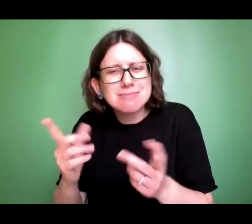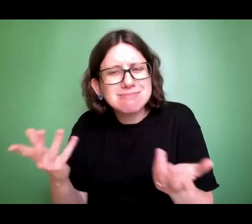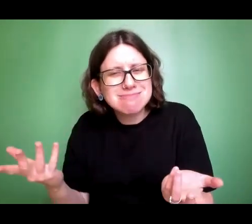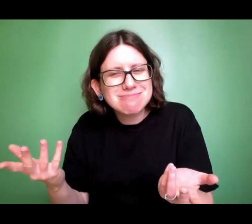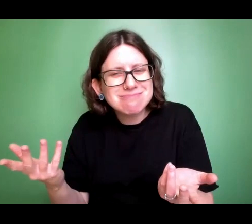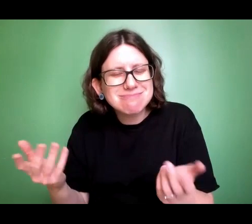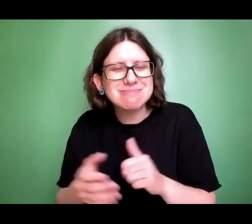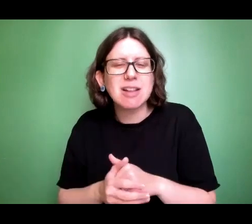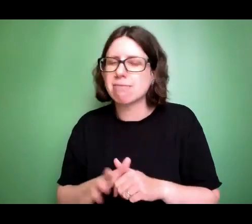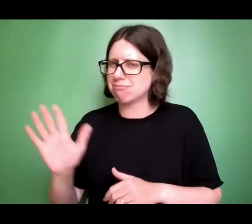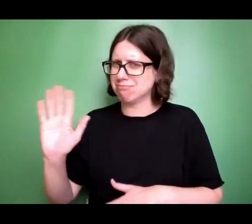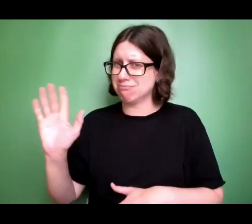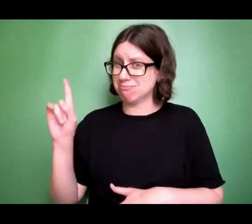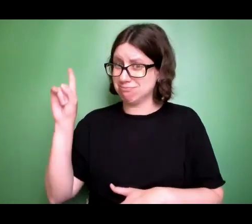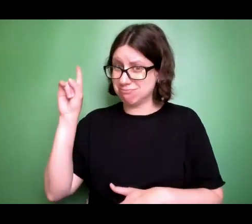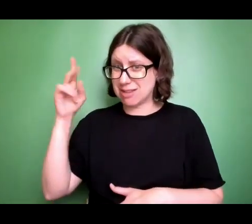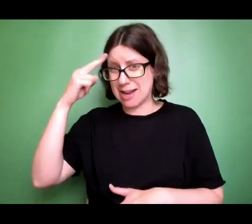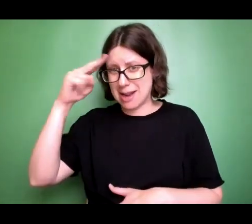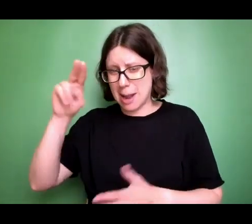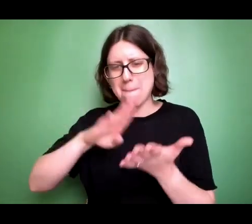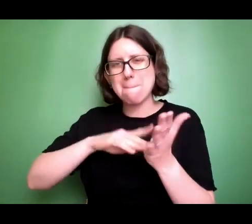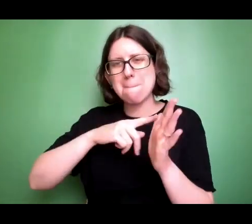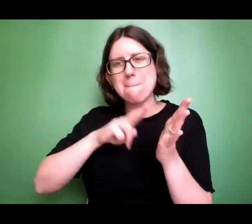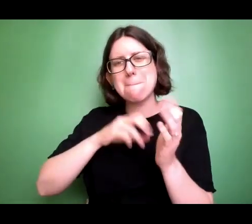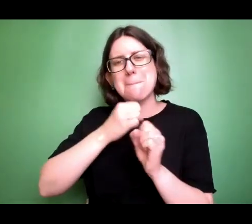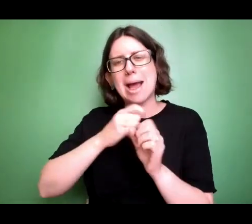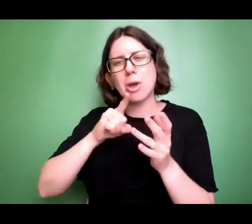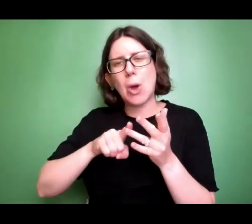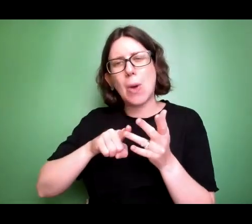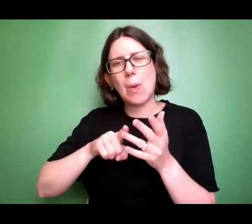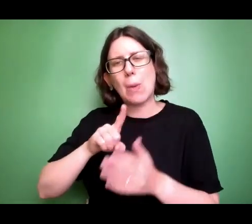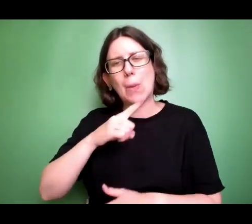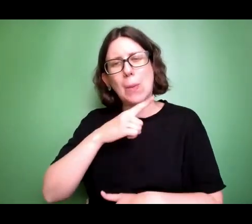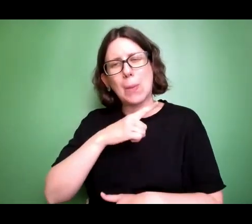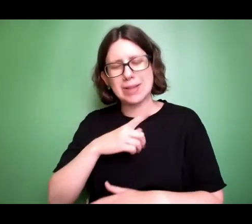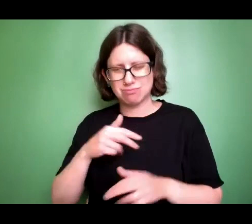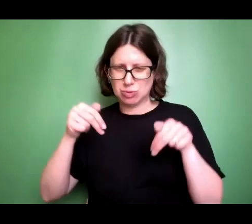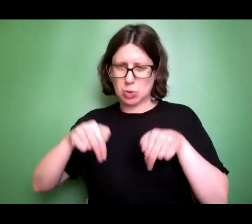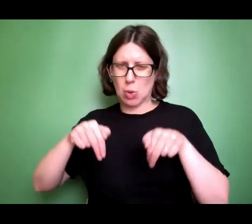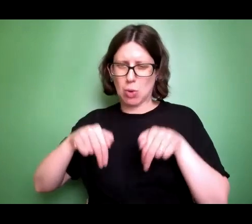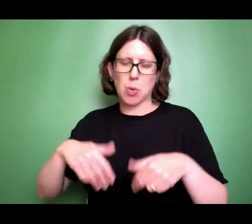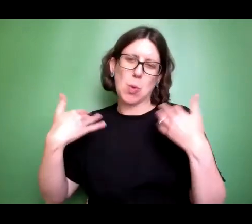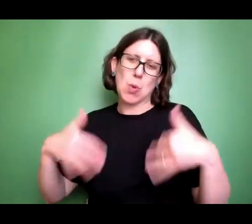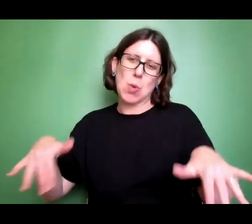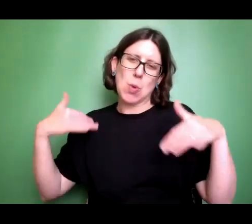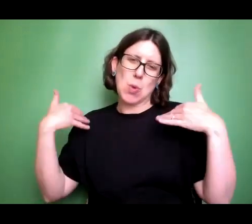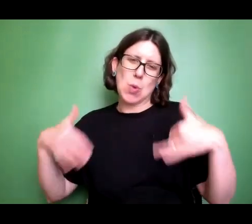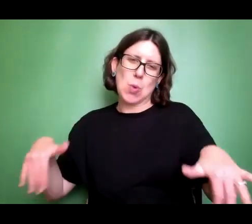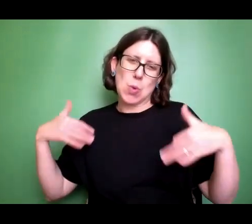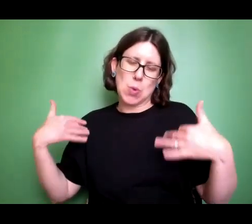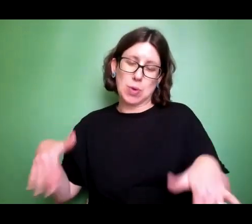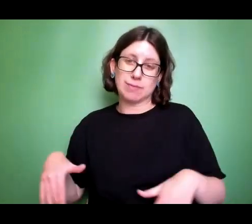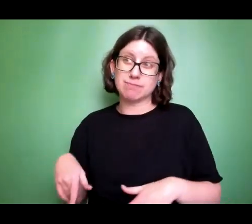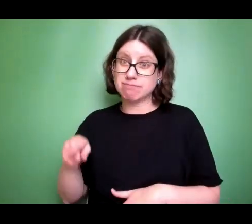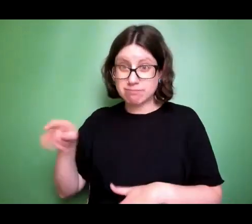Well, oh, no, this is Mango. She's been incredible. Mango, you know, never rejects my love.